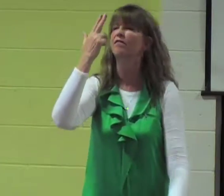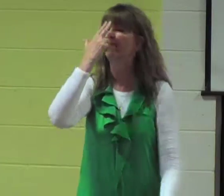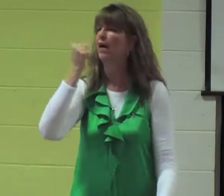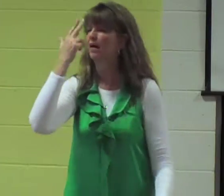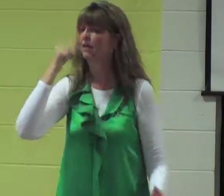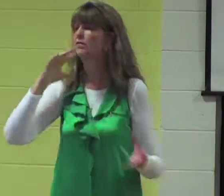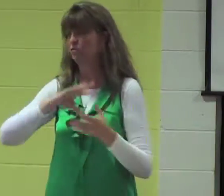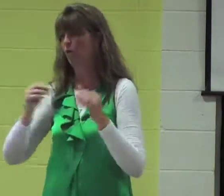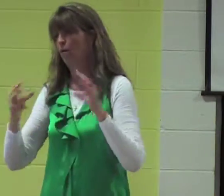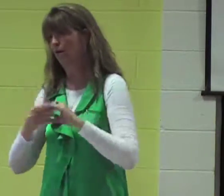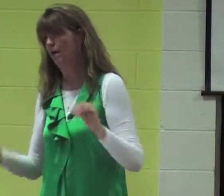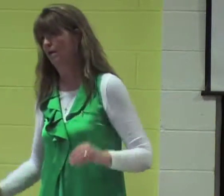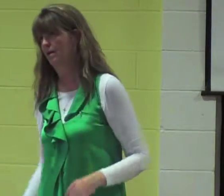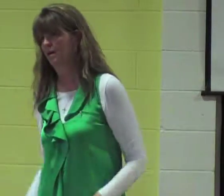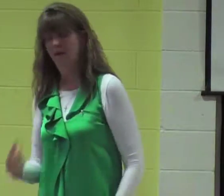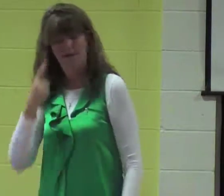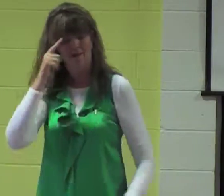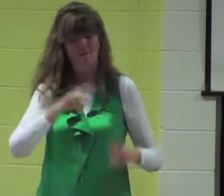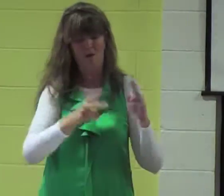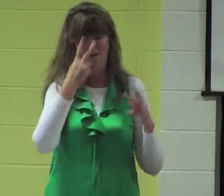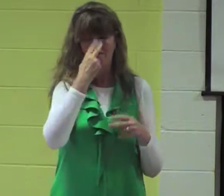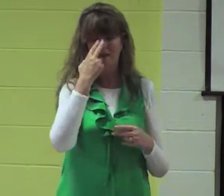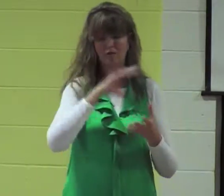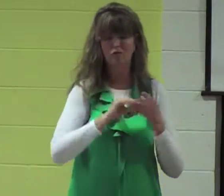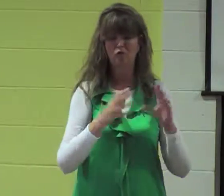and that debt was paid for anyone to believe.